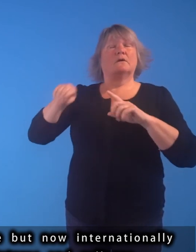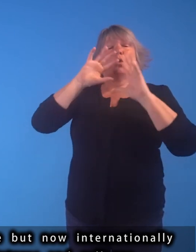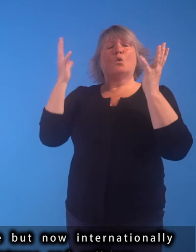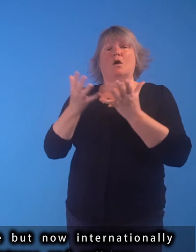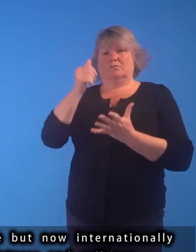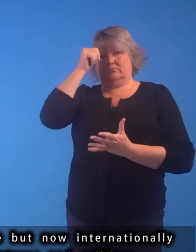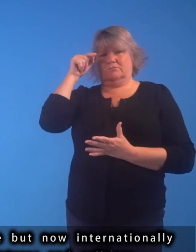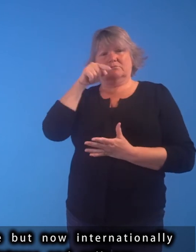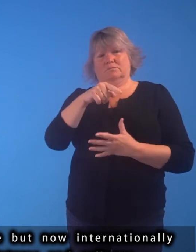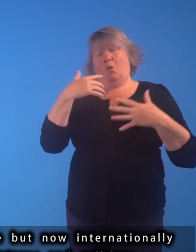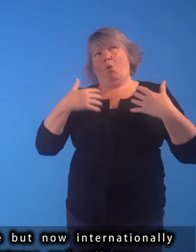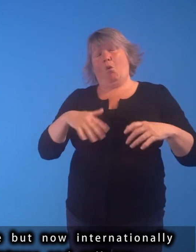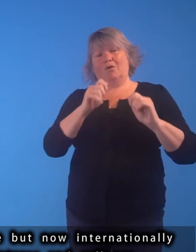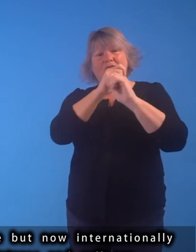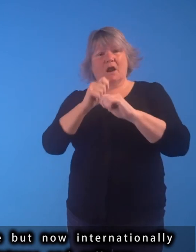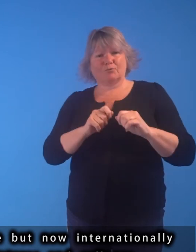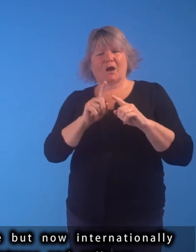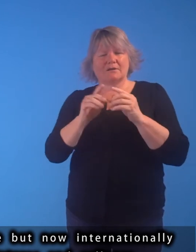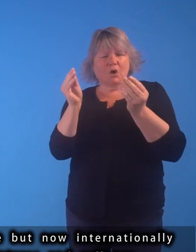for his amazing sculptures and collages.